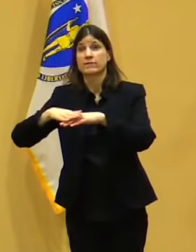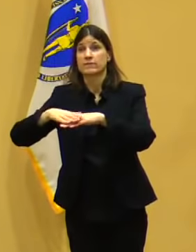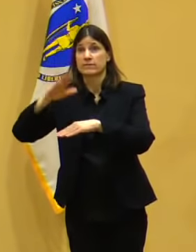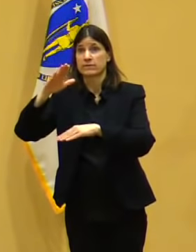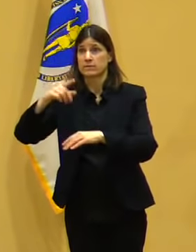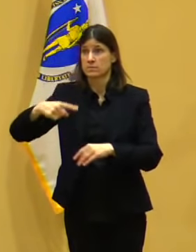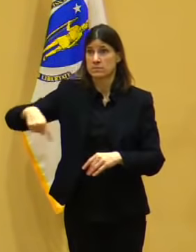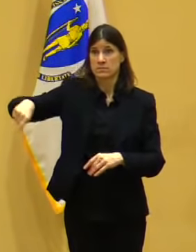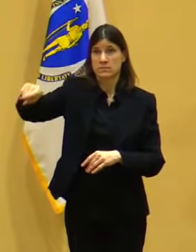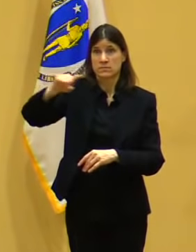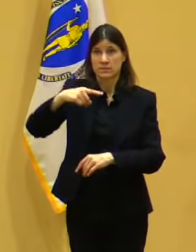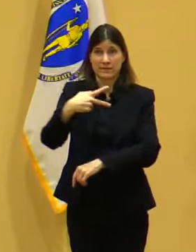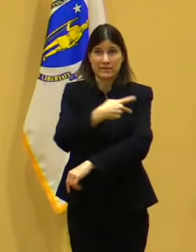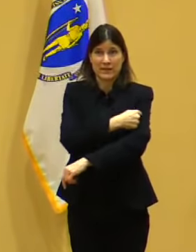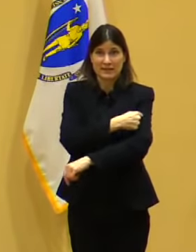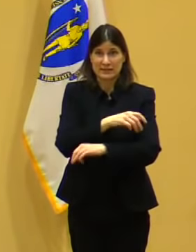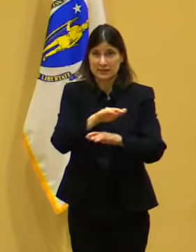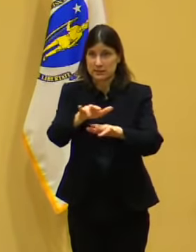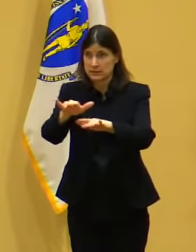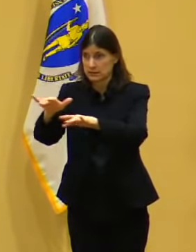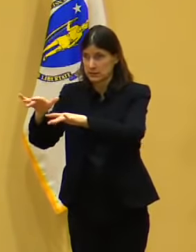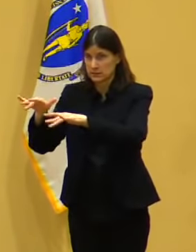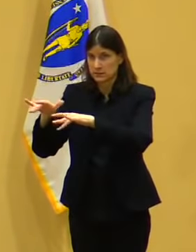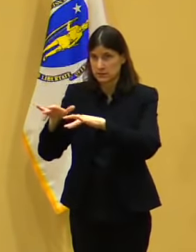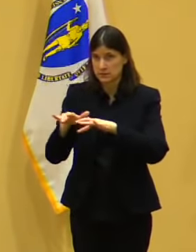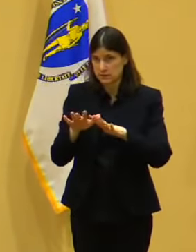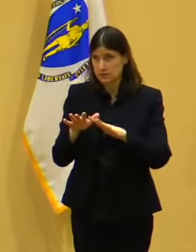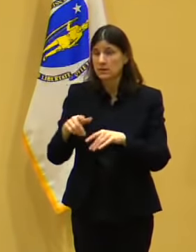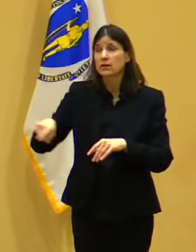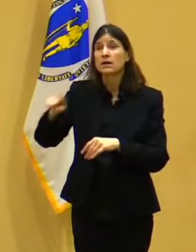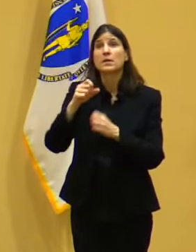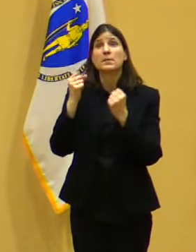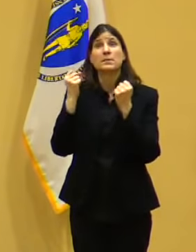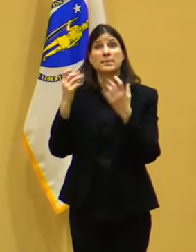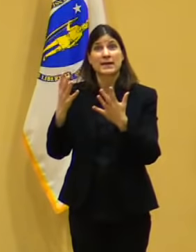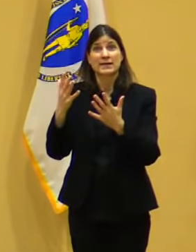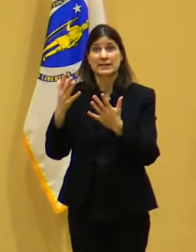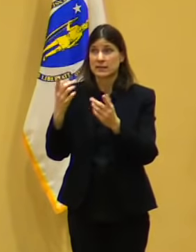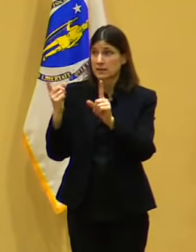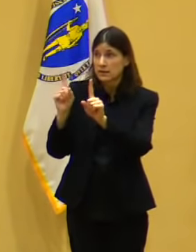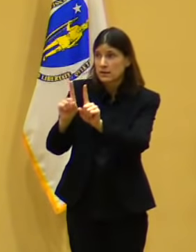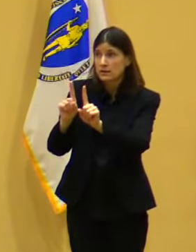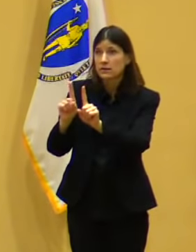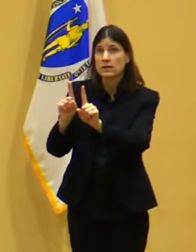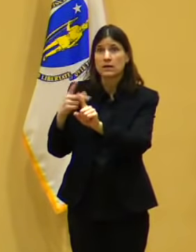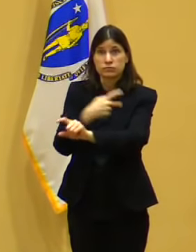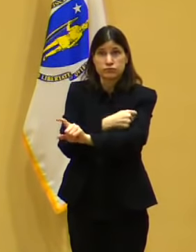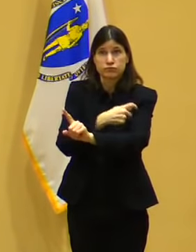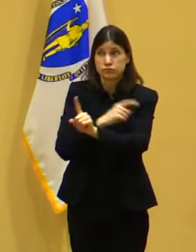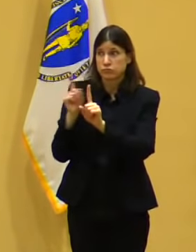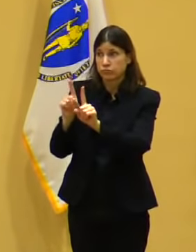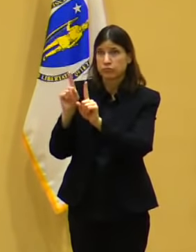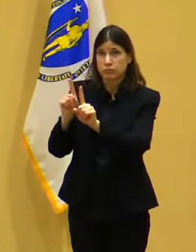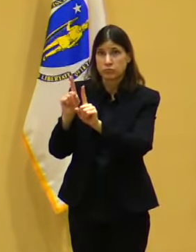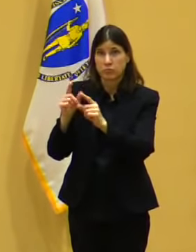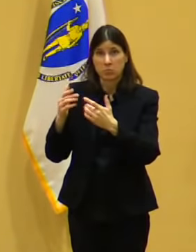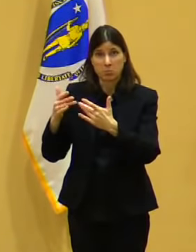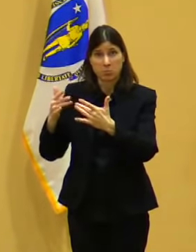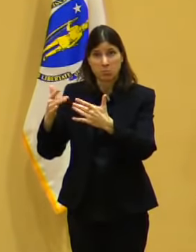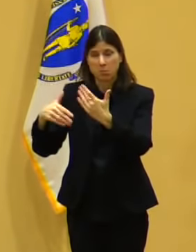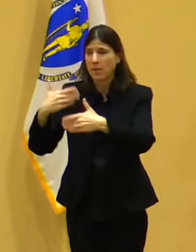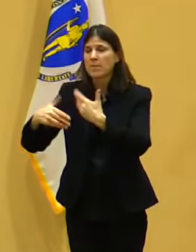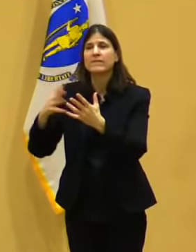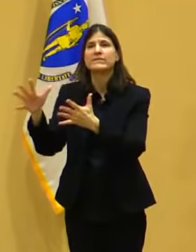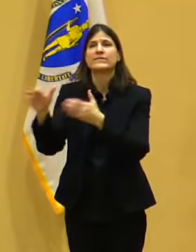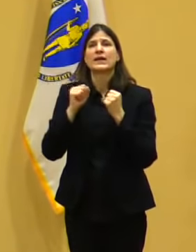get vaccinated because they'll be willing to ask somebody to help them come with them, and that will make it easier to move into